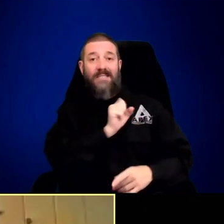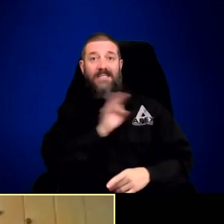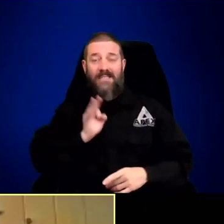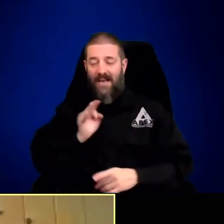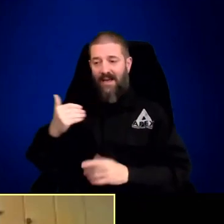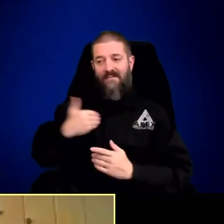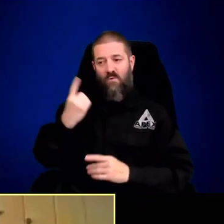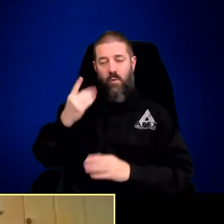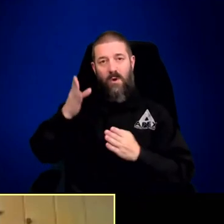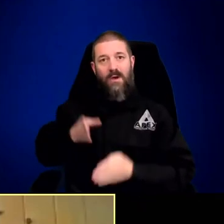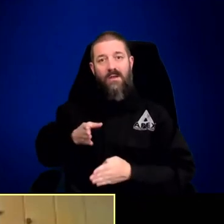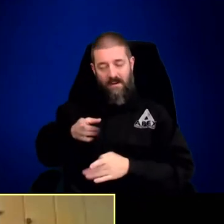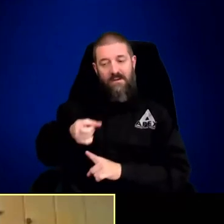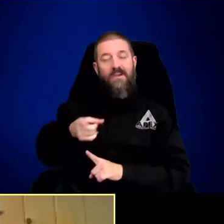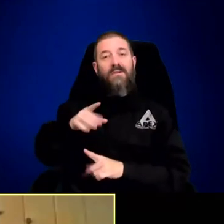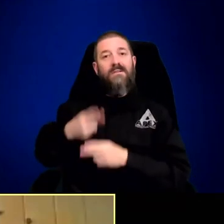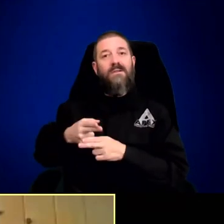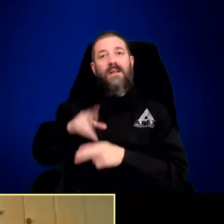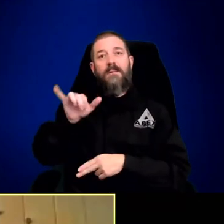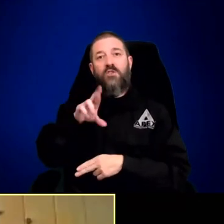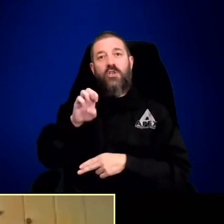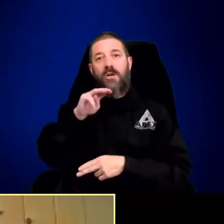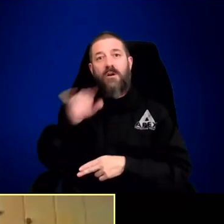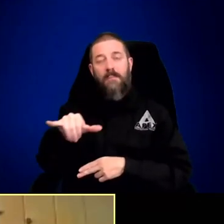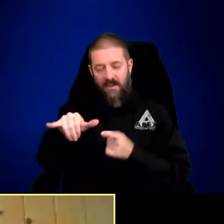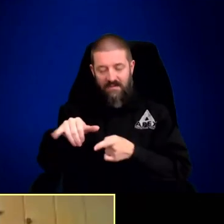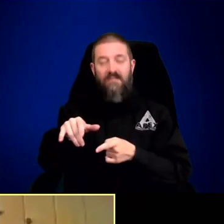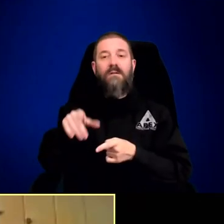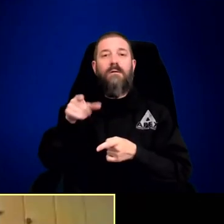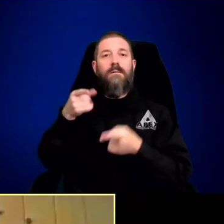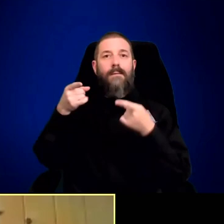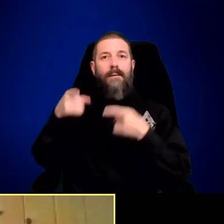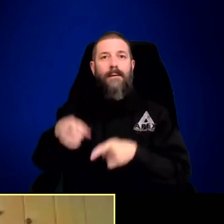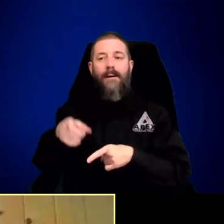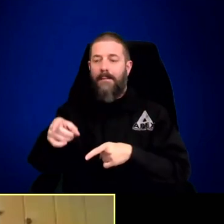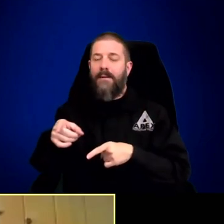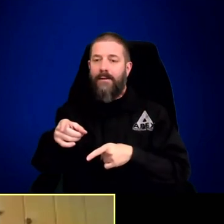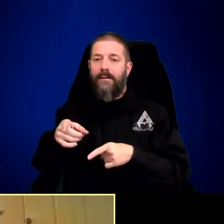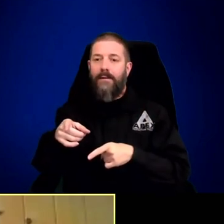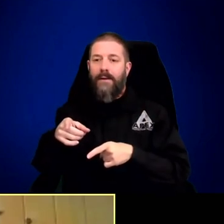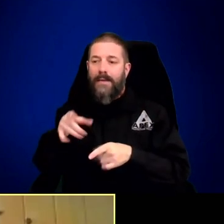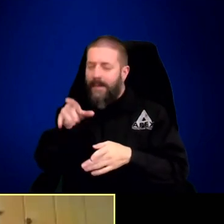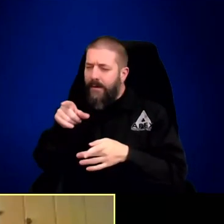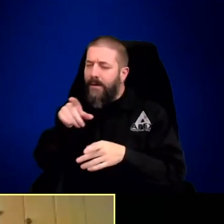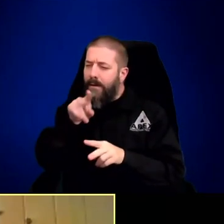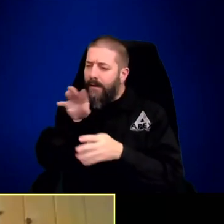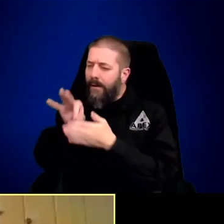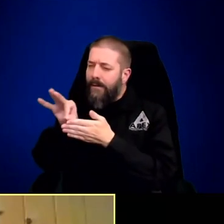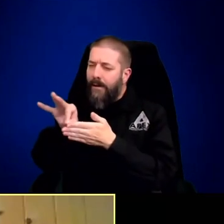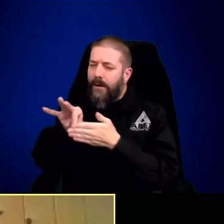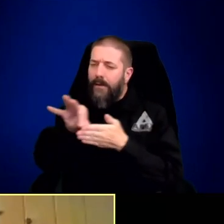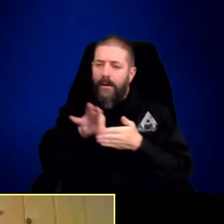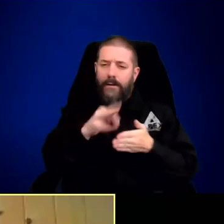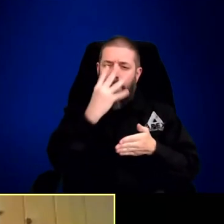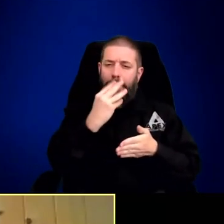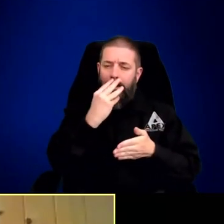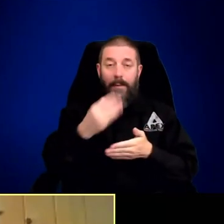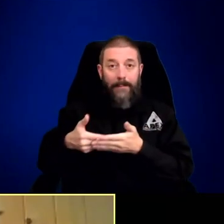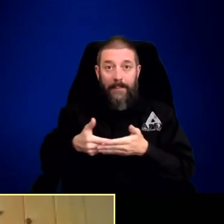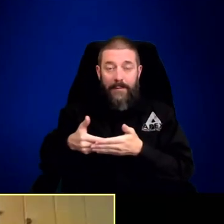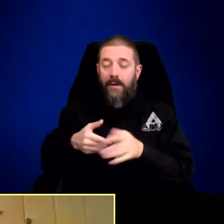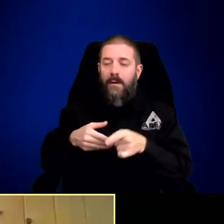Well, so far they've been doing very well. The proof of that was when Jeremy, who's on Doug's staff,